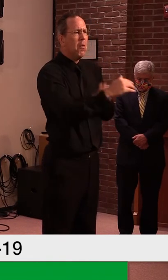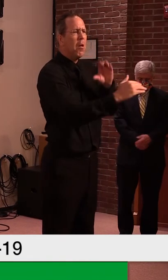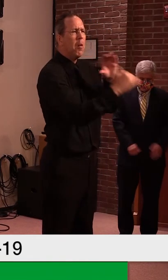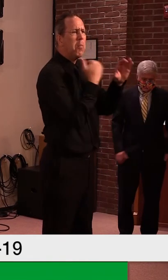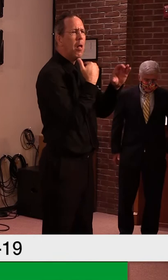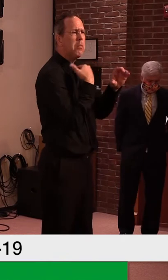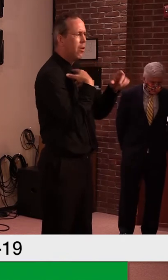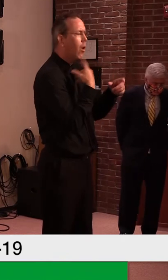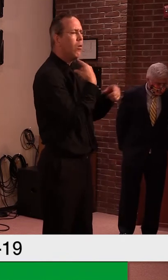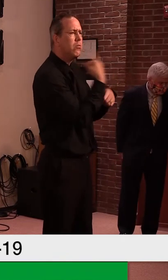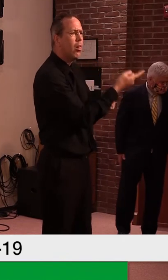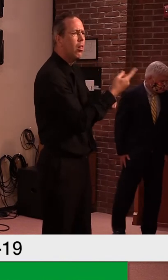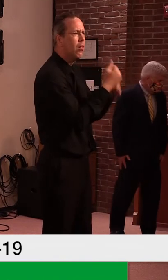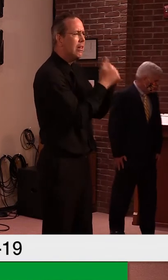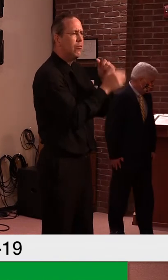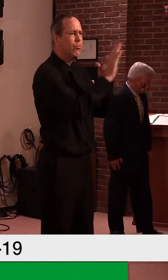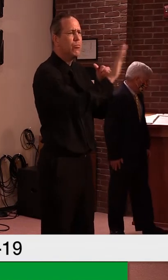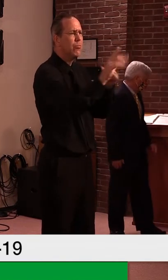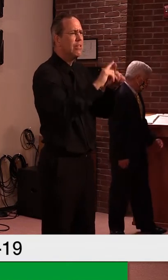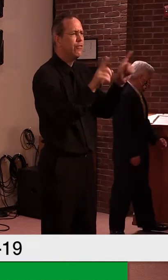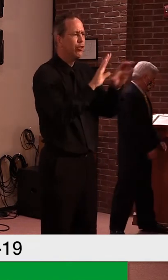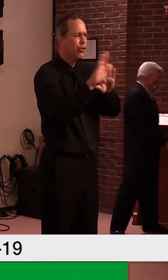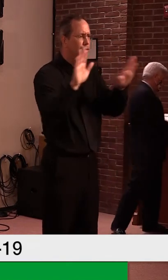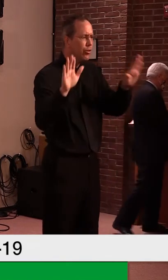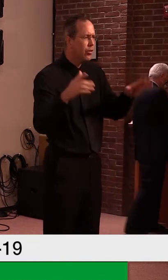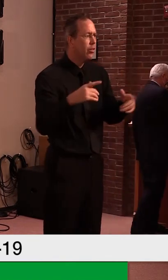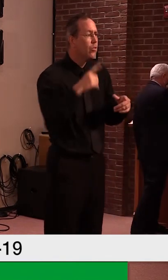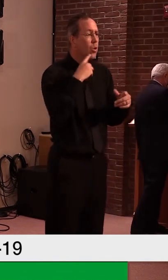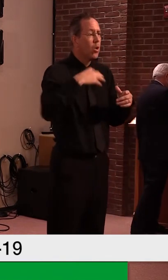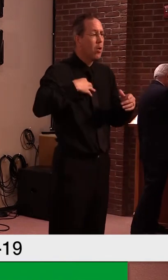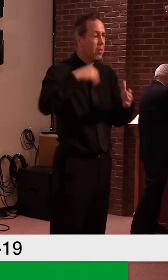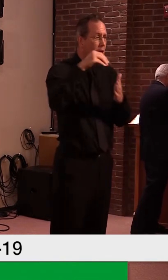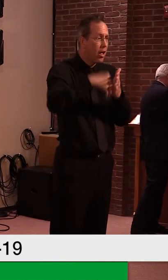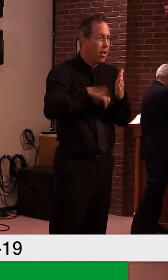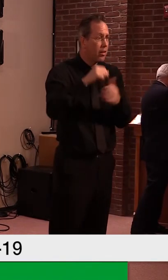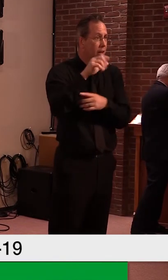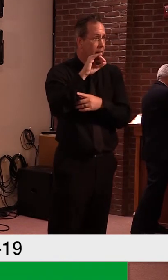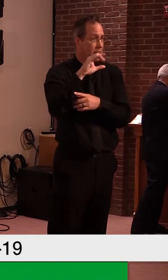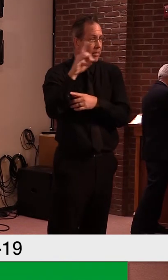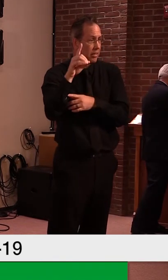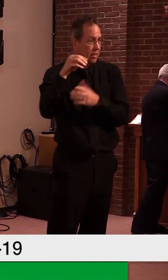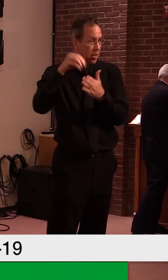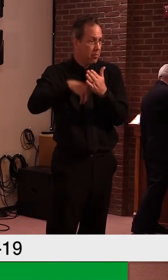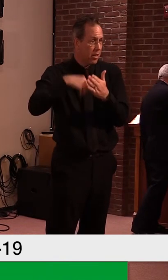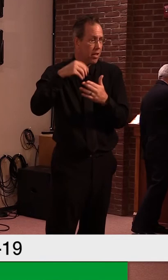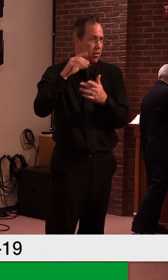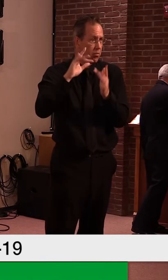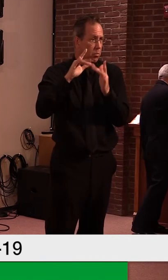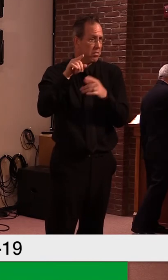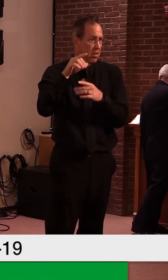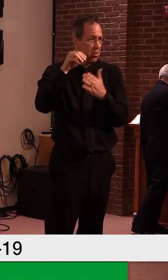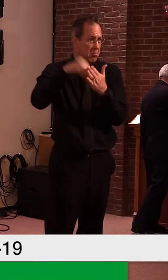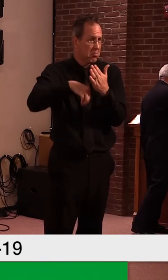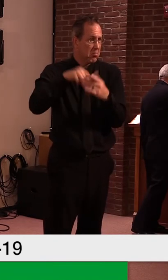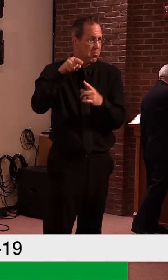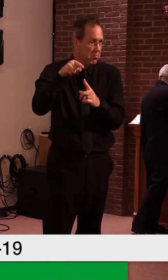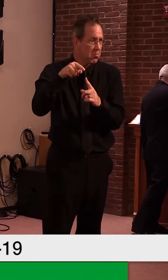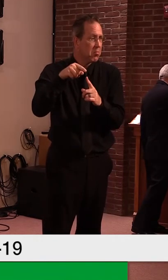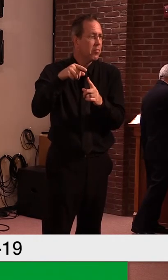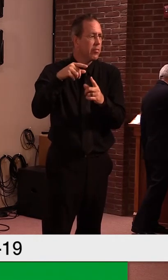through the ACCD, um, format, we have a very, um, hands-on review process